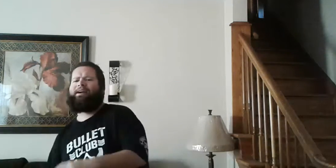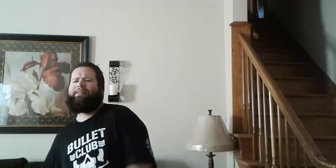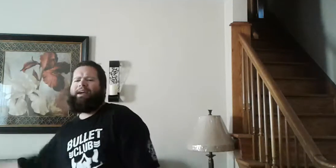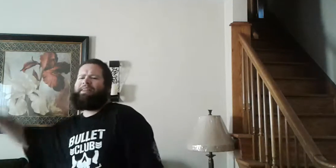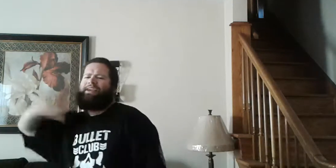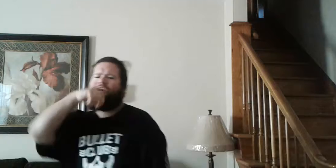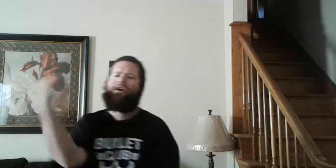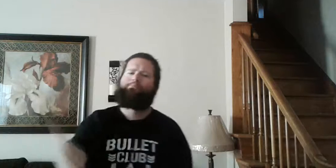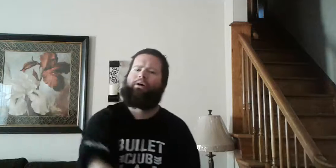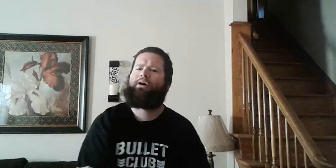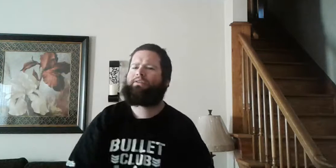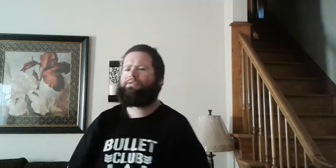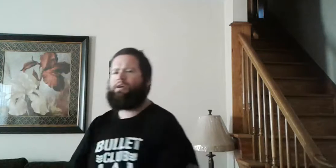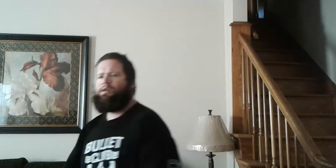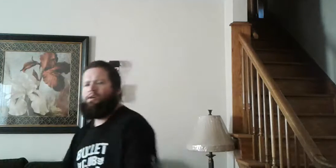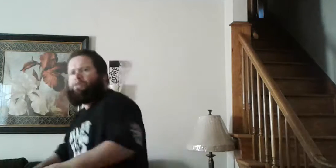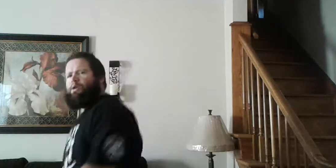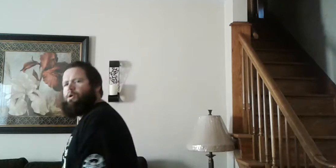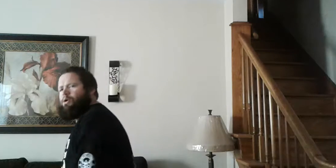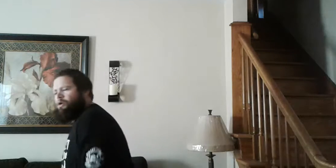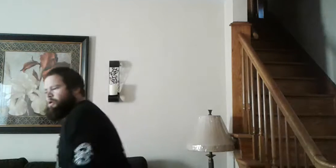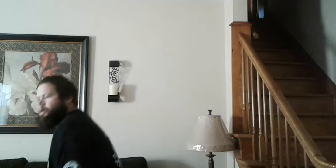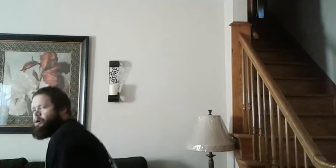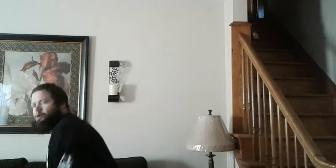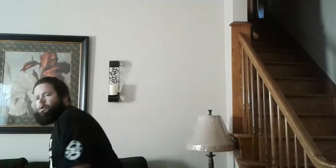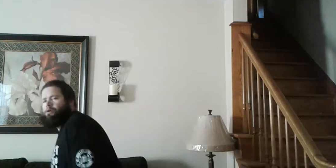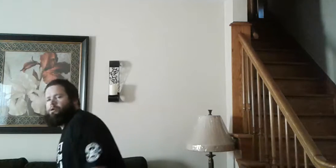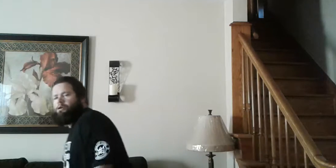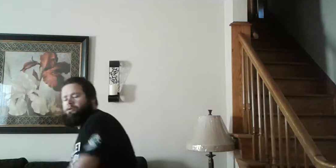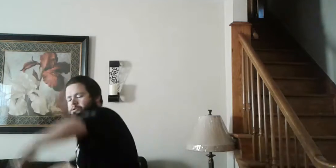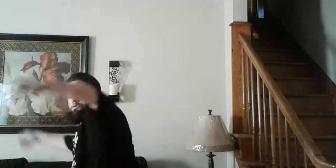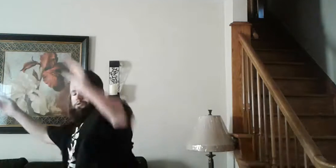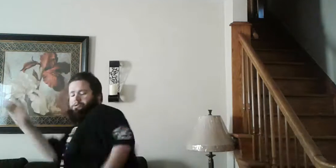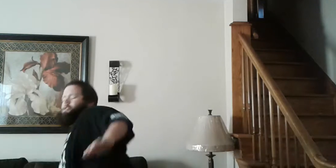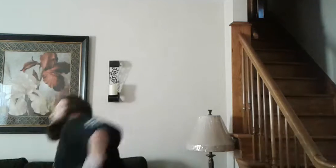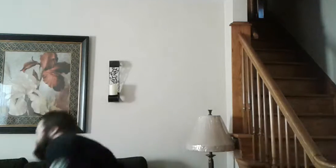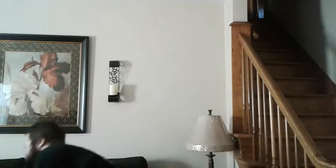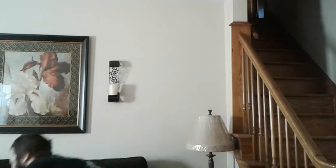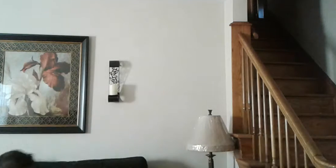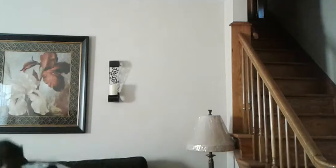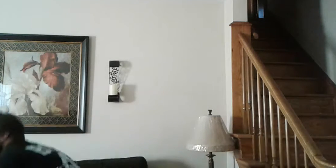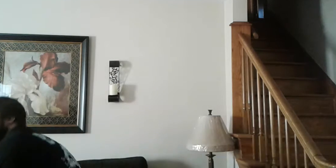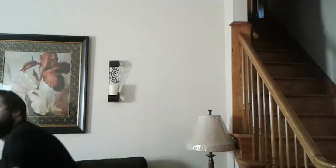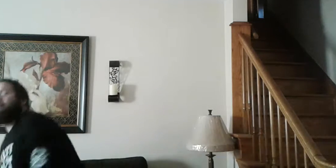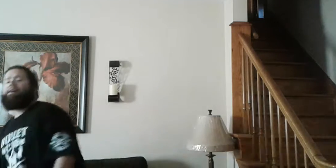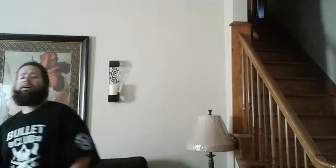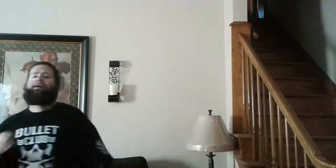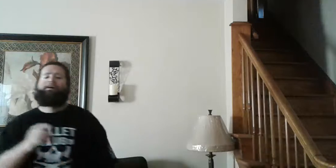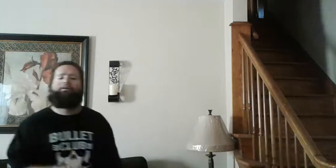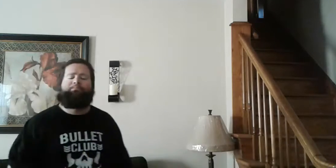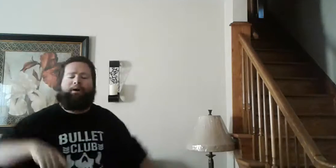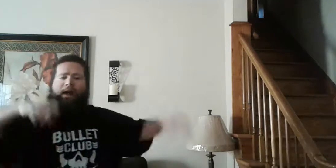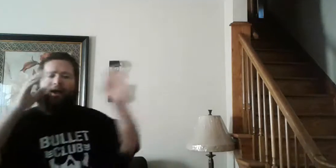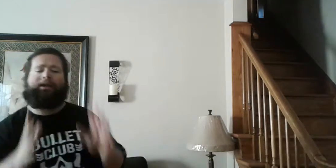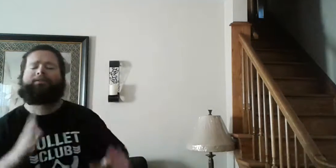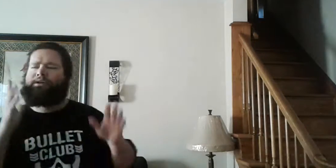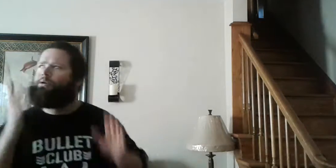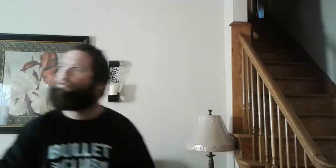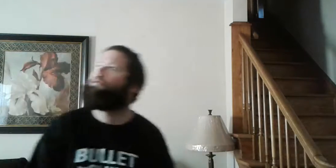they had the Young Bucks you know all that can't do that but hey it's cool